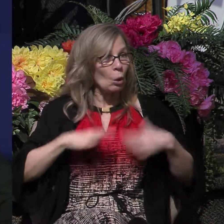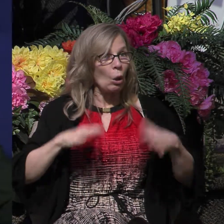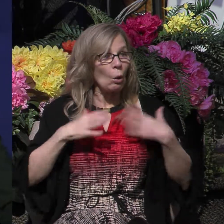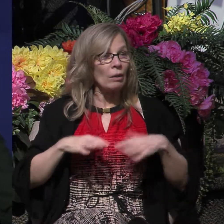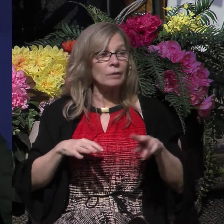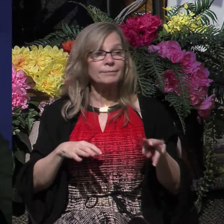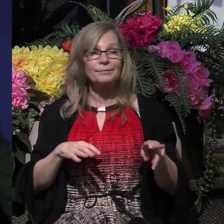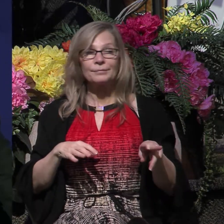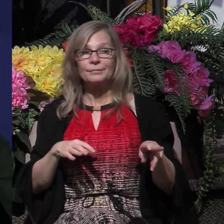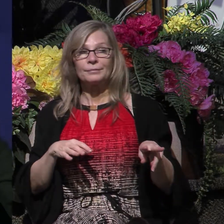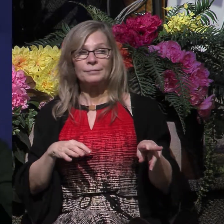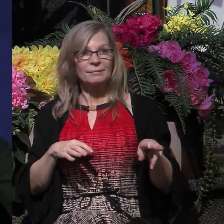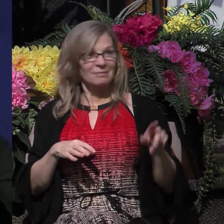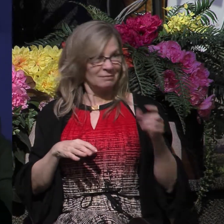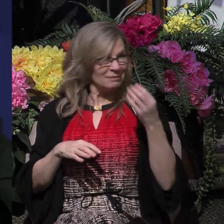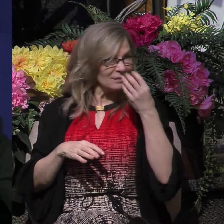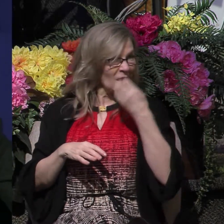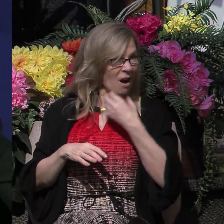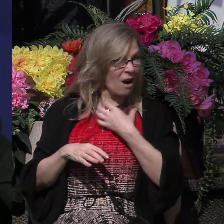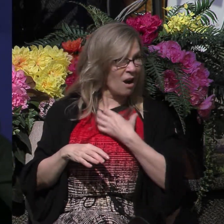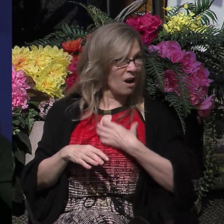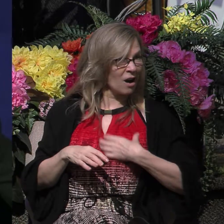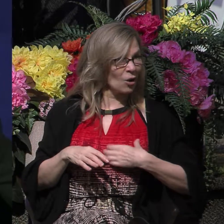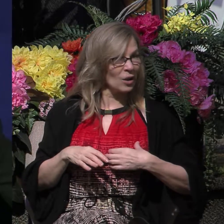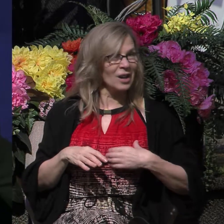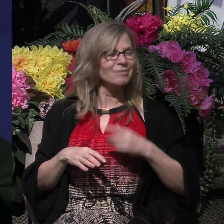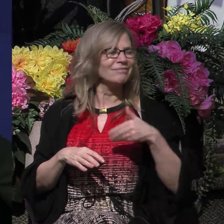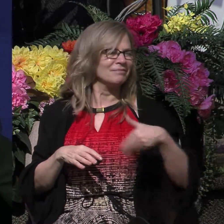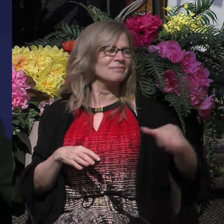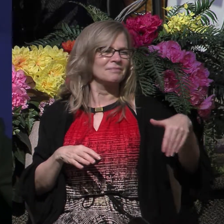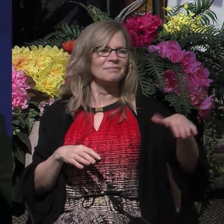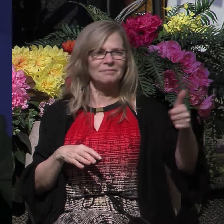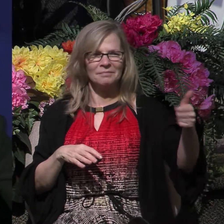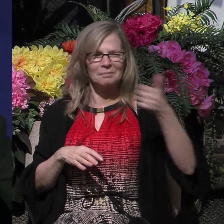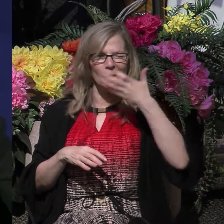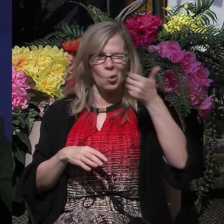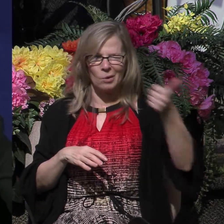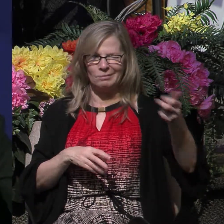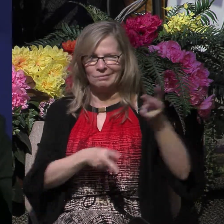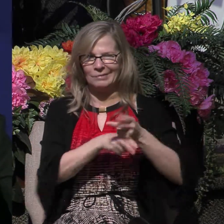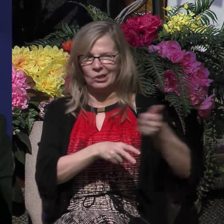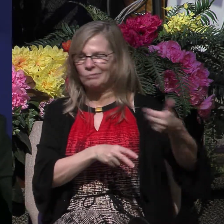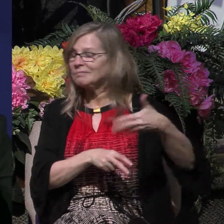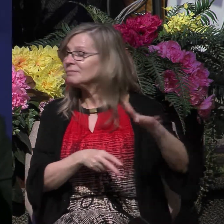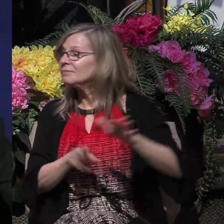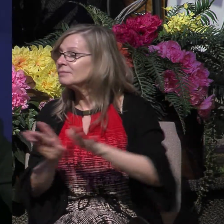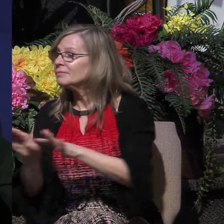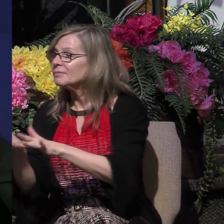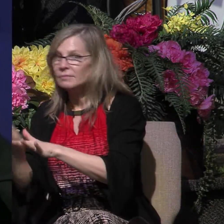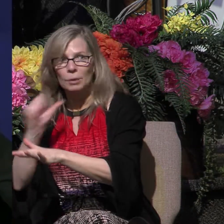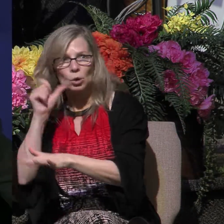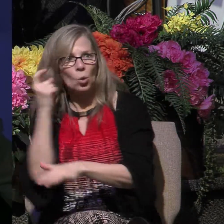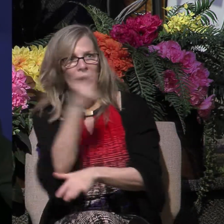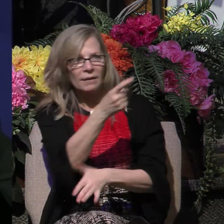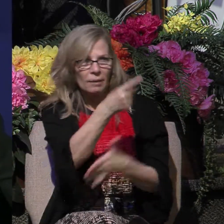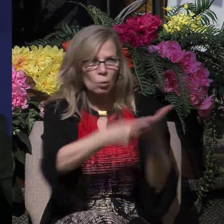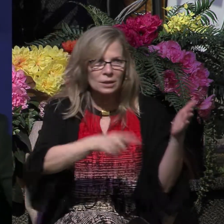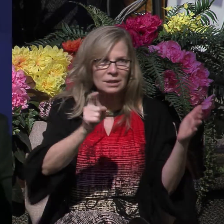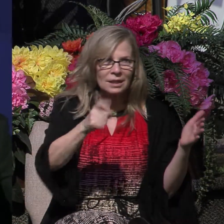in need of daily food, and one of you says to them, go in peace, be warmed and be filled, and yet you do not give them what is necessary for their